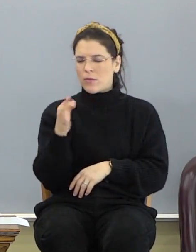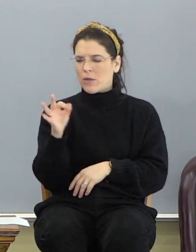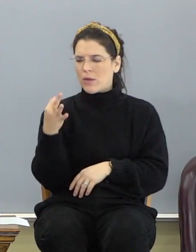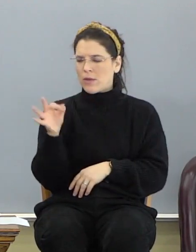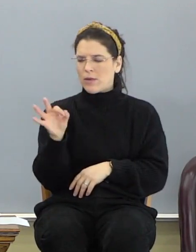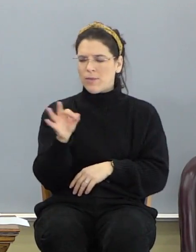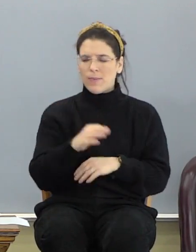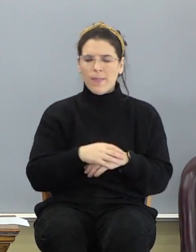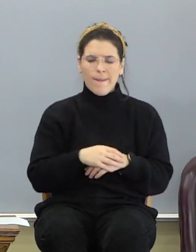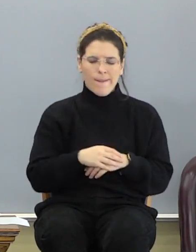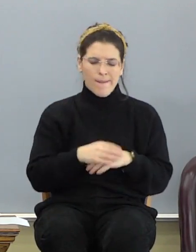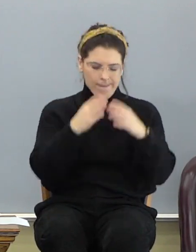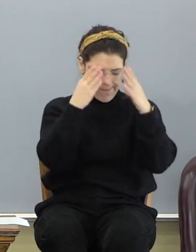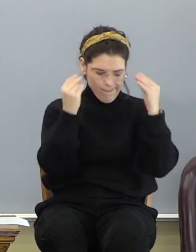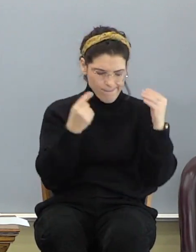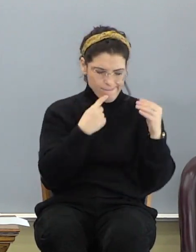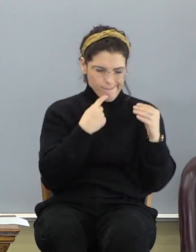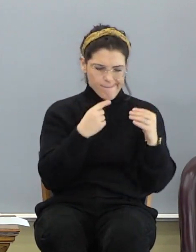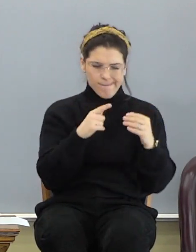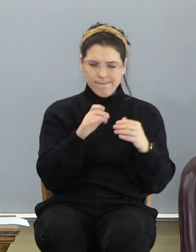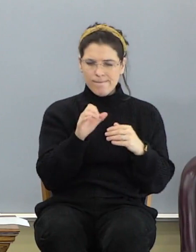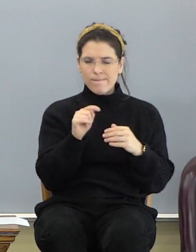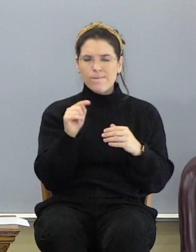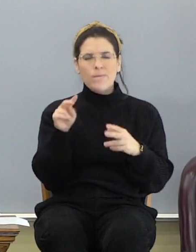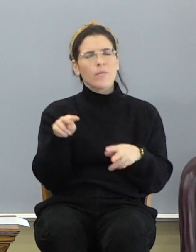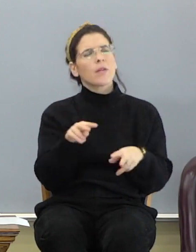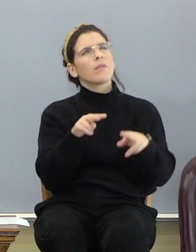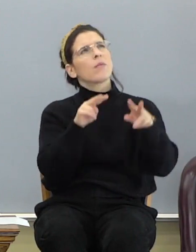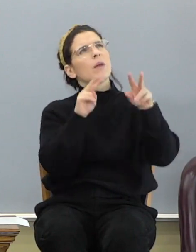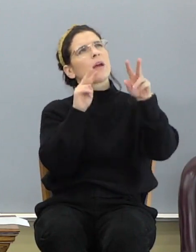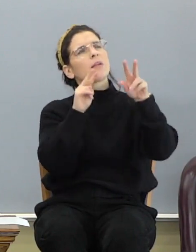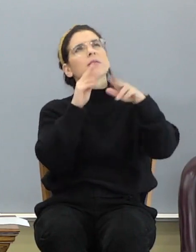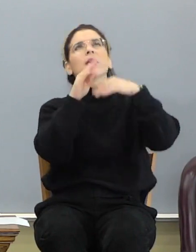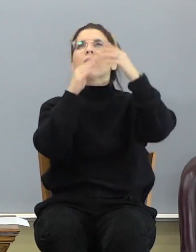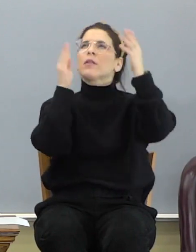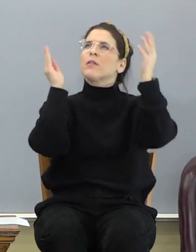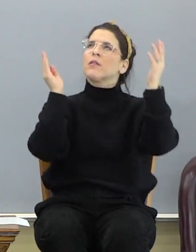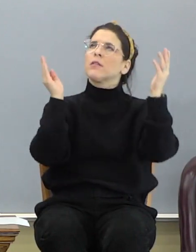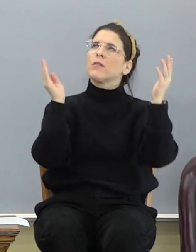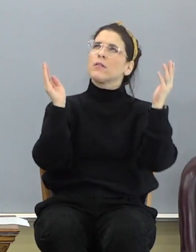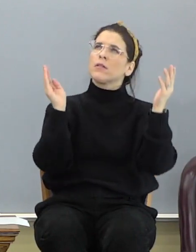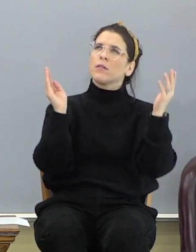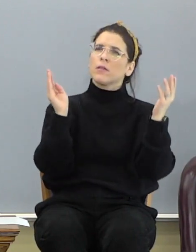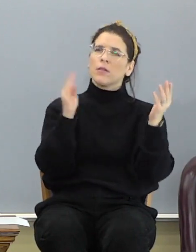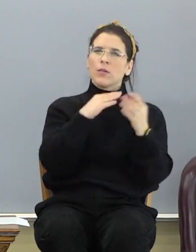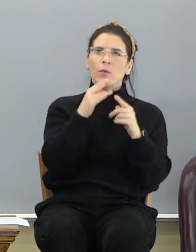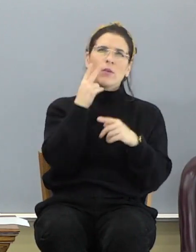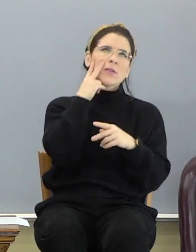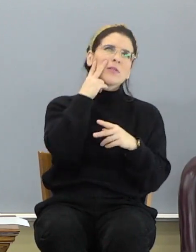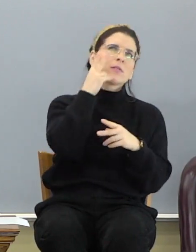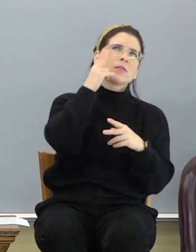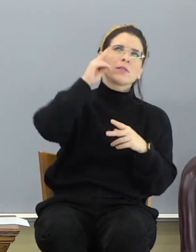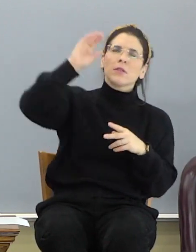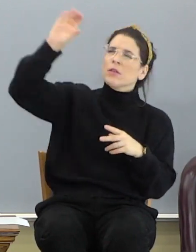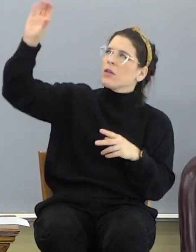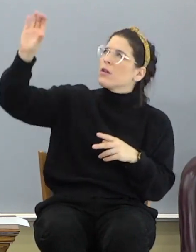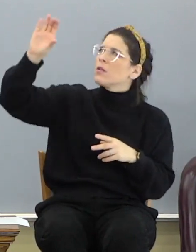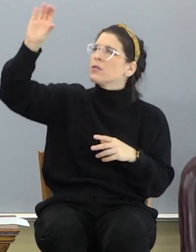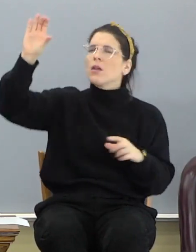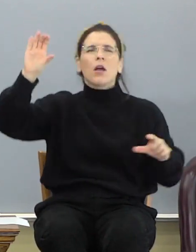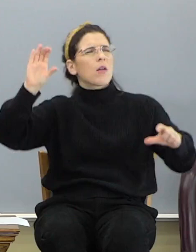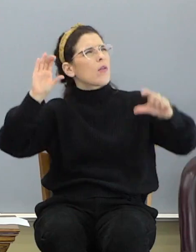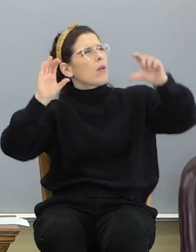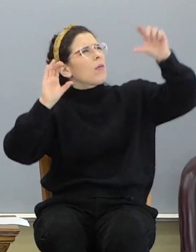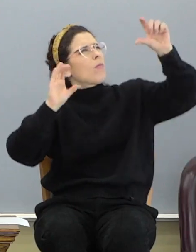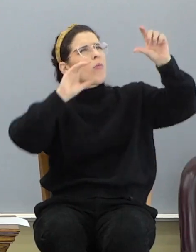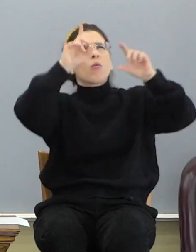Deuteronomy four, 19. Moses says, unless thou lift up thine eyes unto heaven. And when thou seest the sun and the moon and